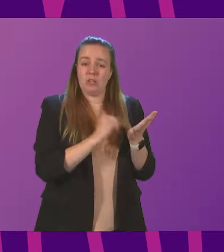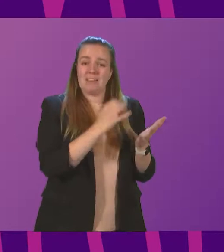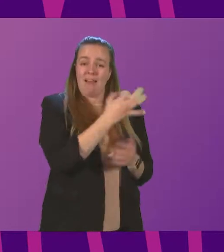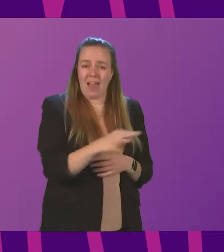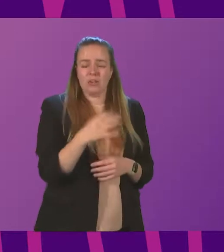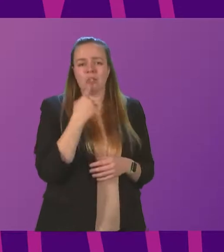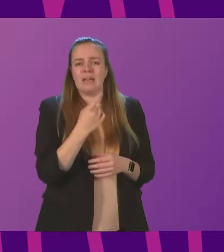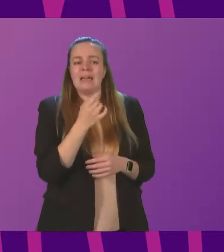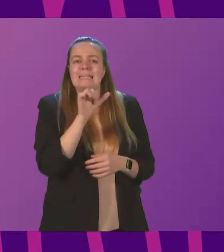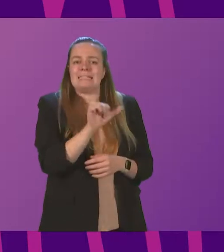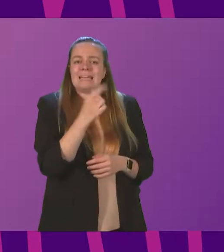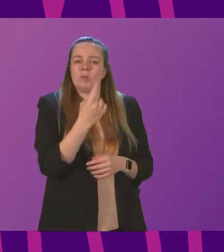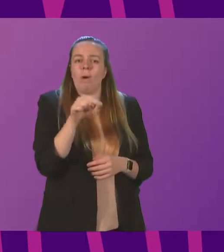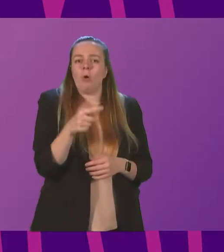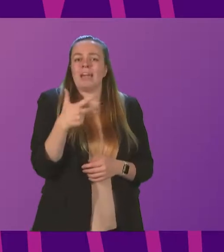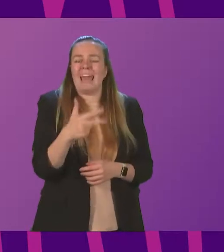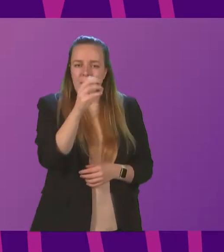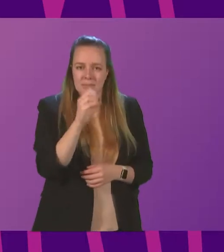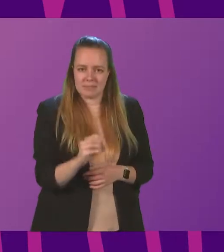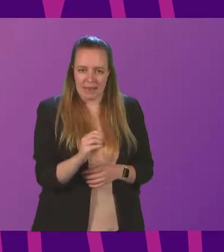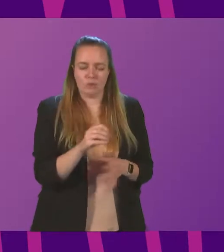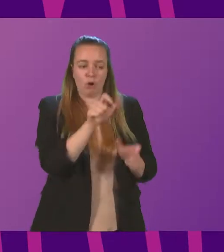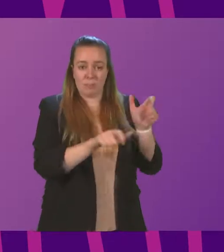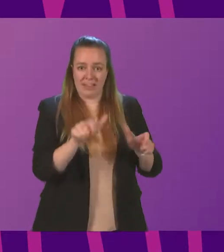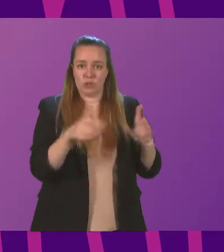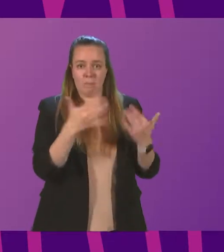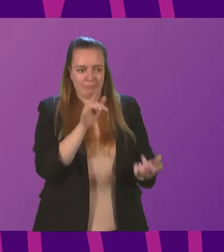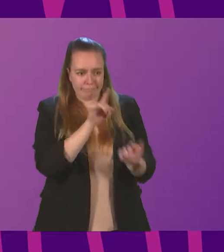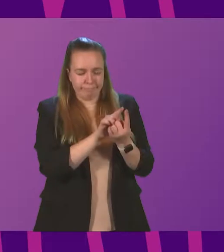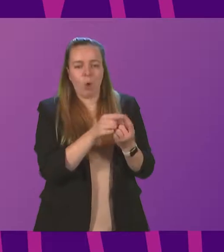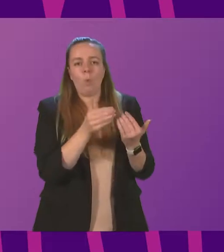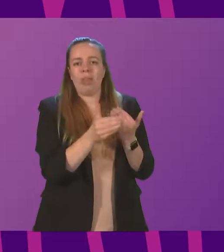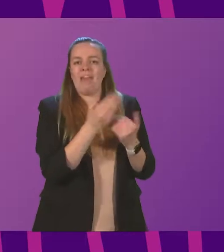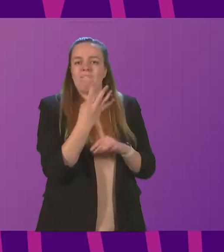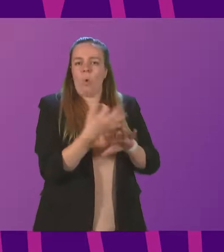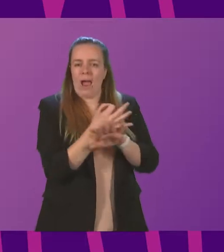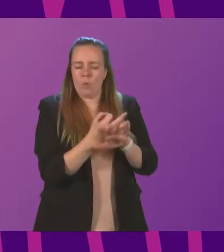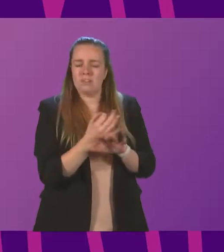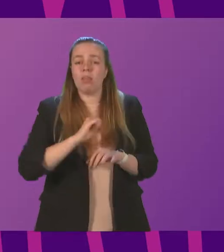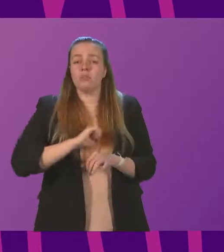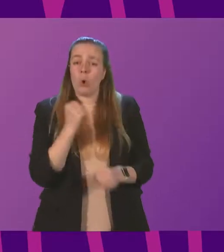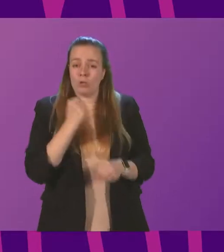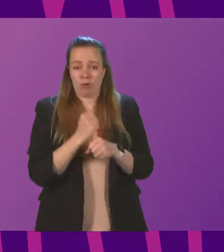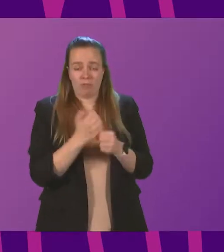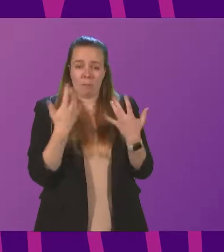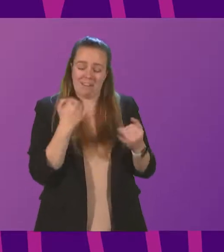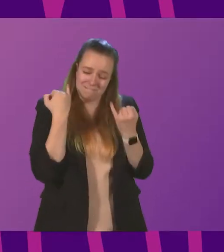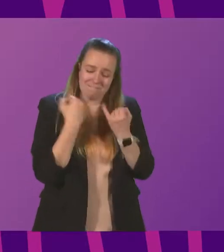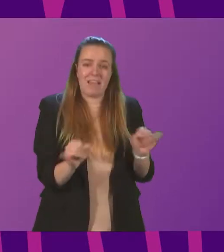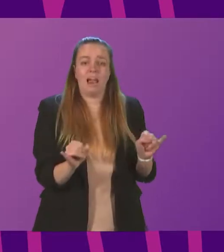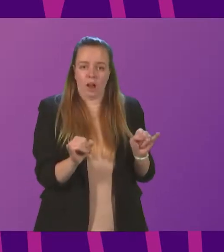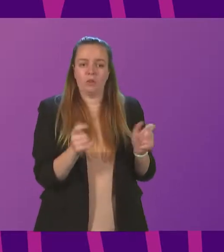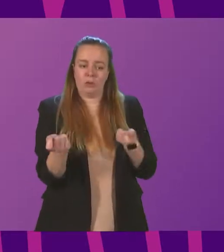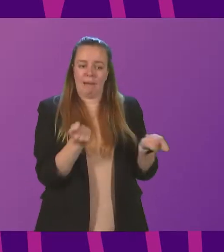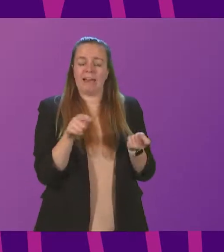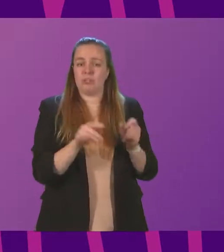show that only 61.8% of patients are being seen within the time frame. The Scottish Government has failed to get a grip of this